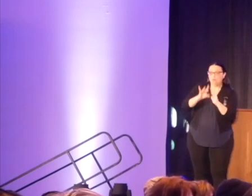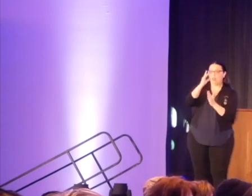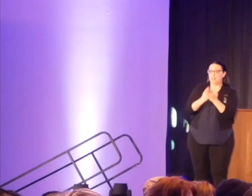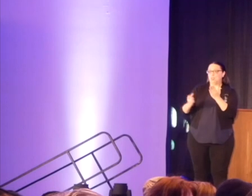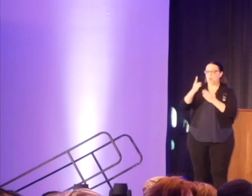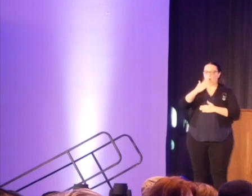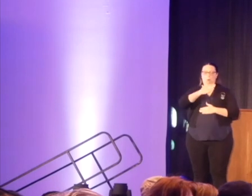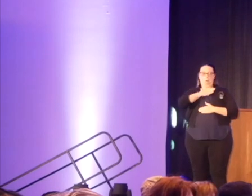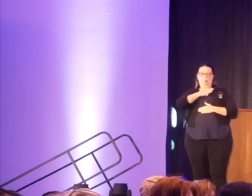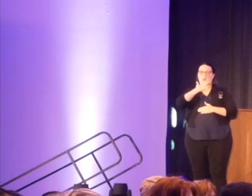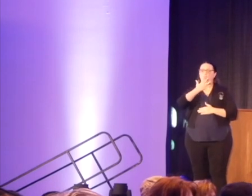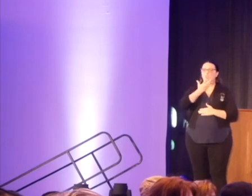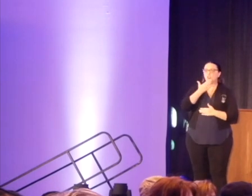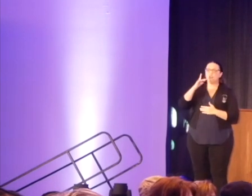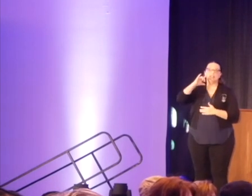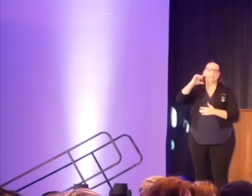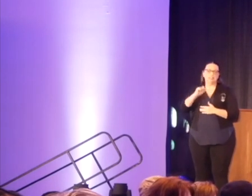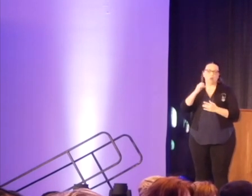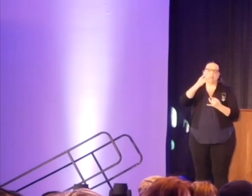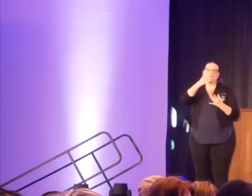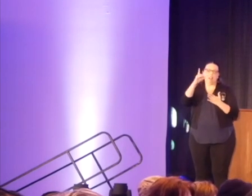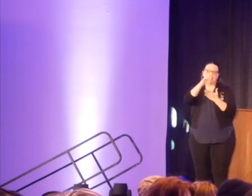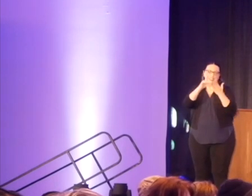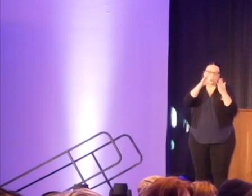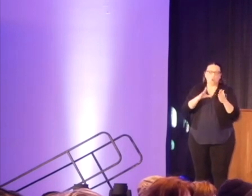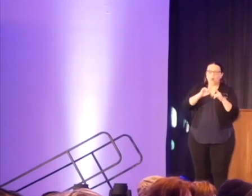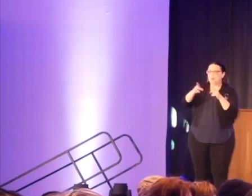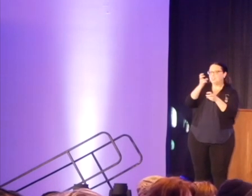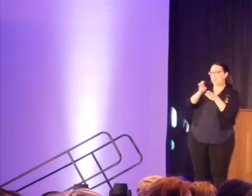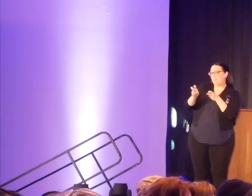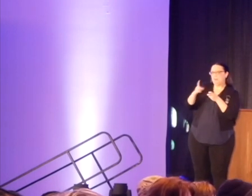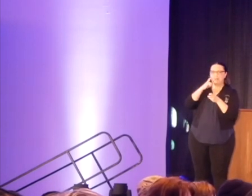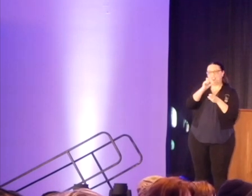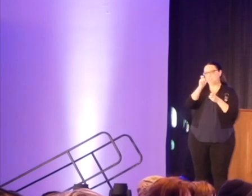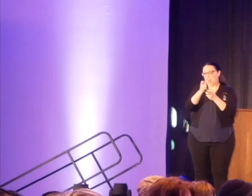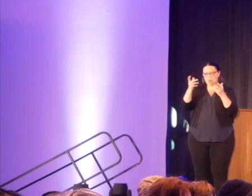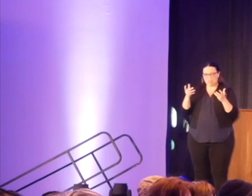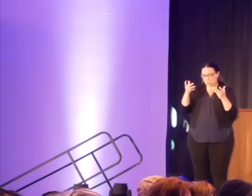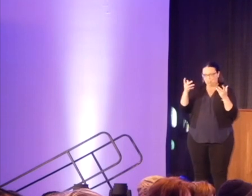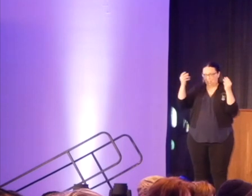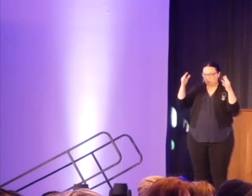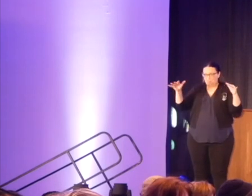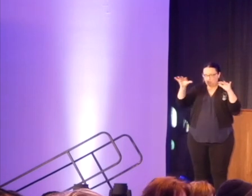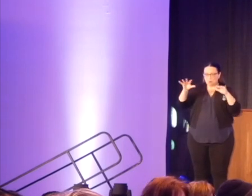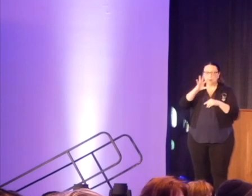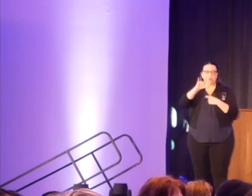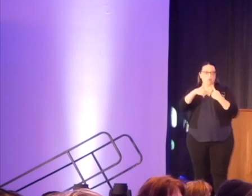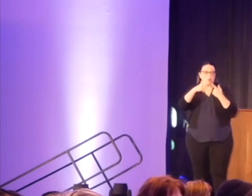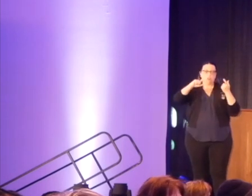that is a sound and light designer. But it's hard because it's not many of us. We talked about change.